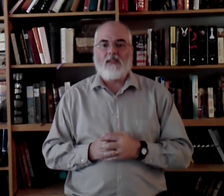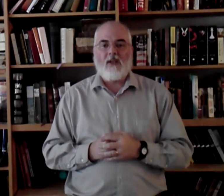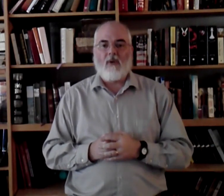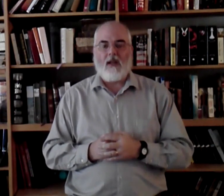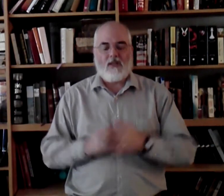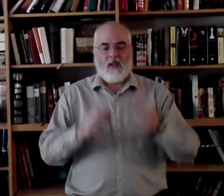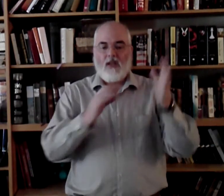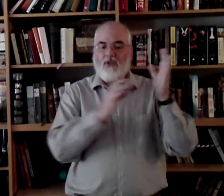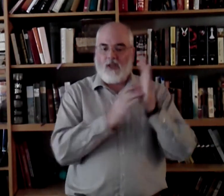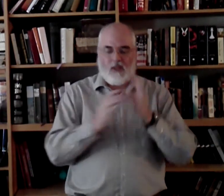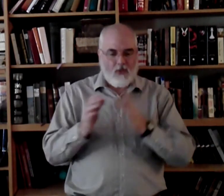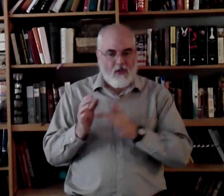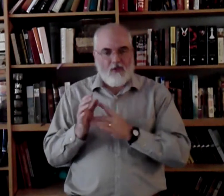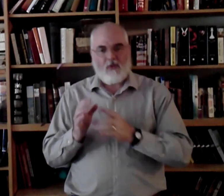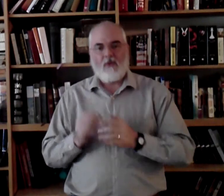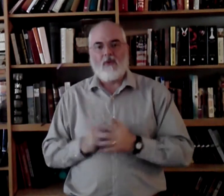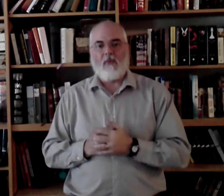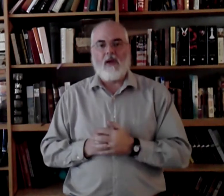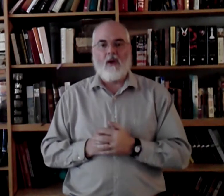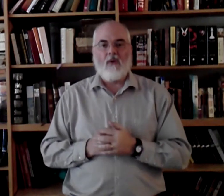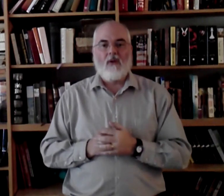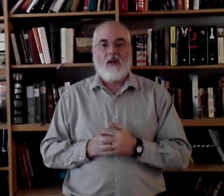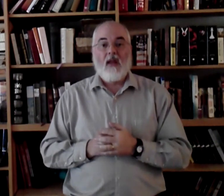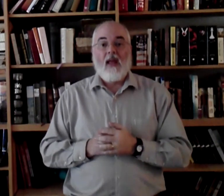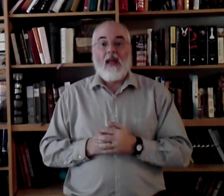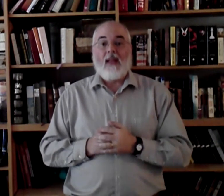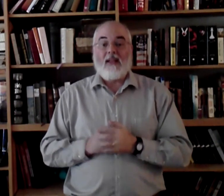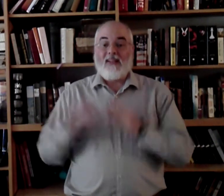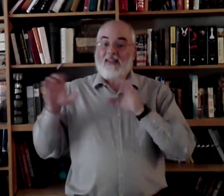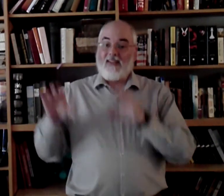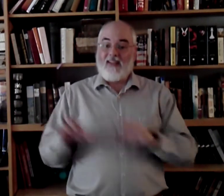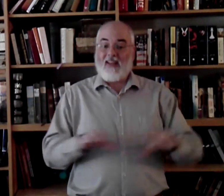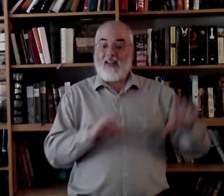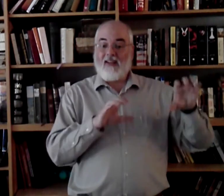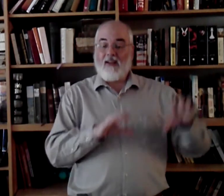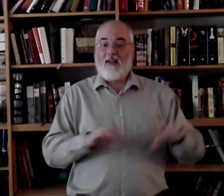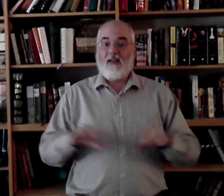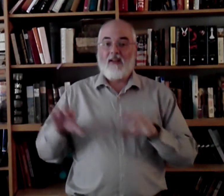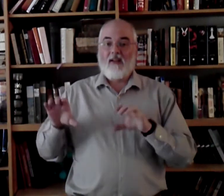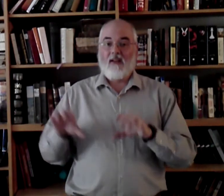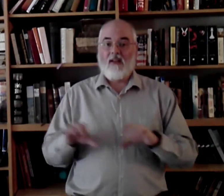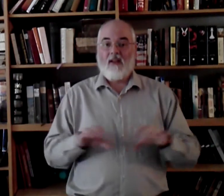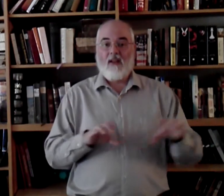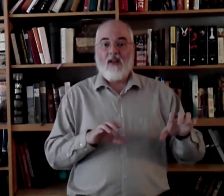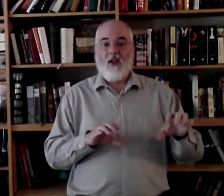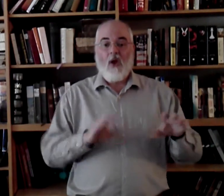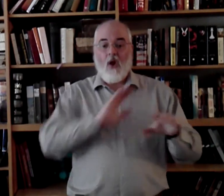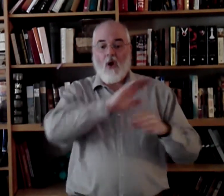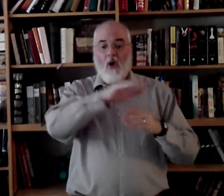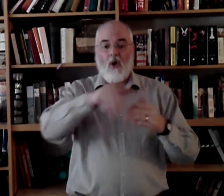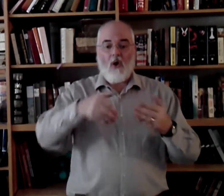erase. Jesus, we knew, we know. Did all